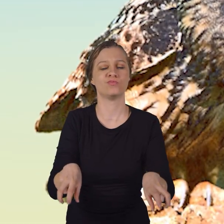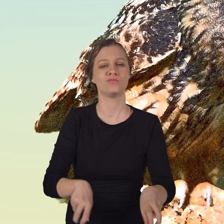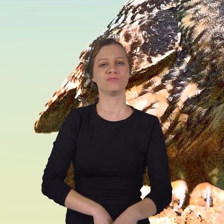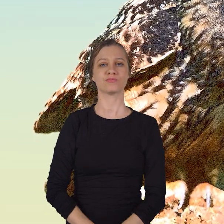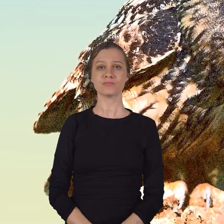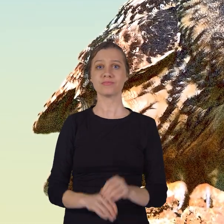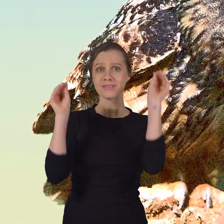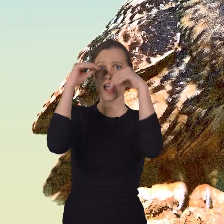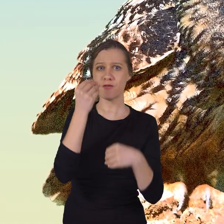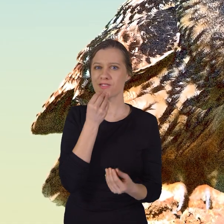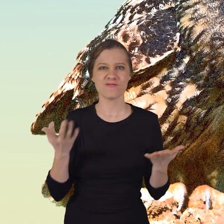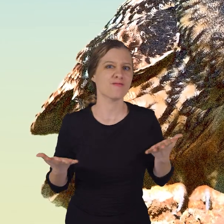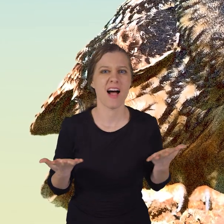What do they eat?